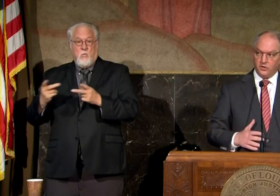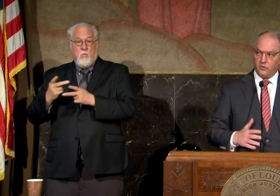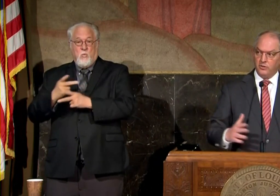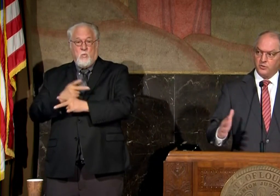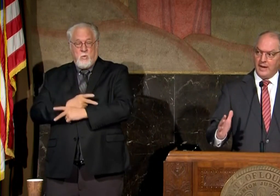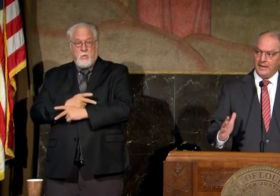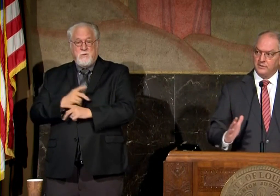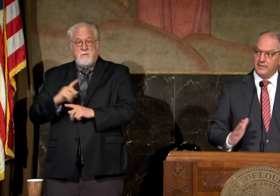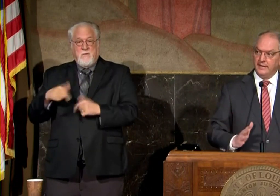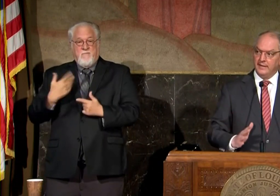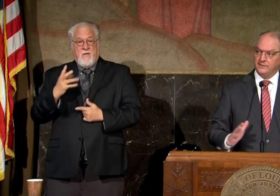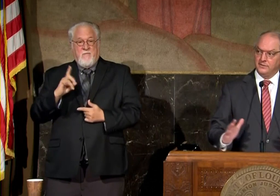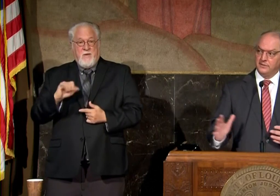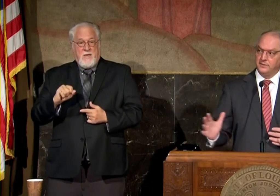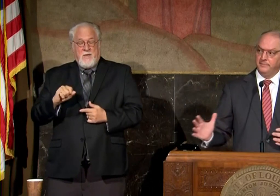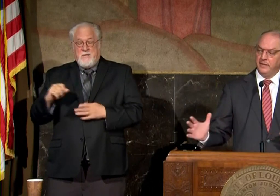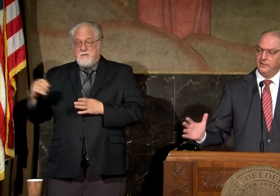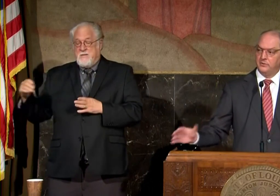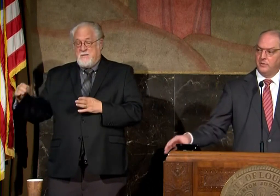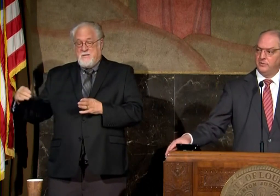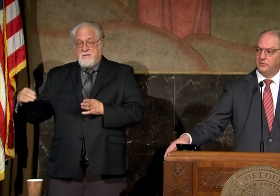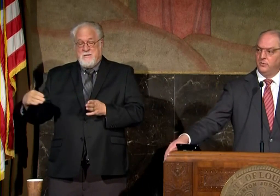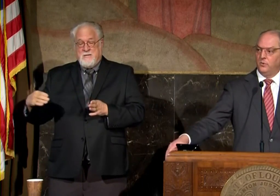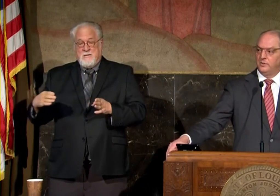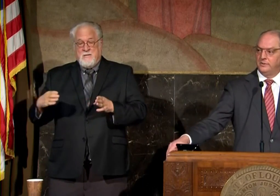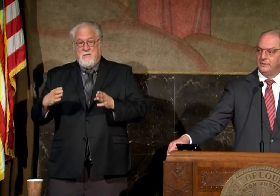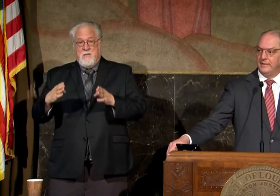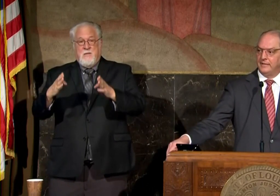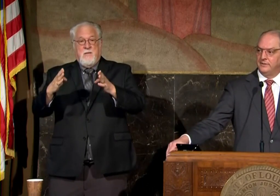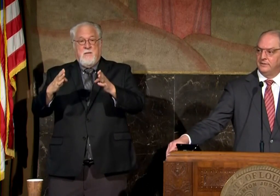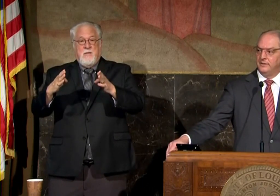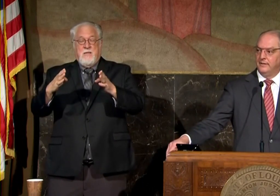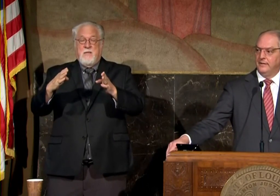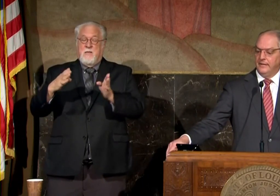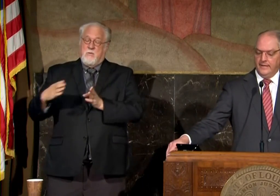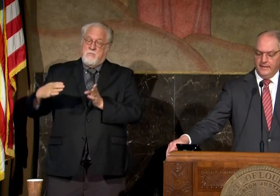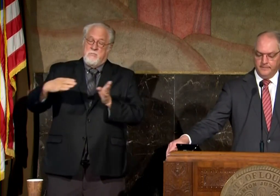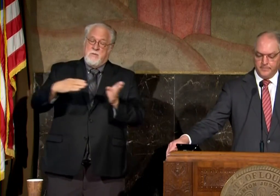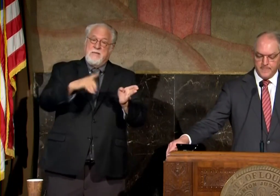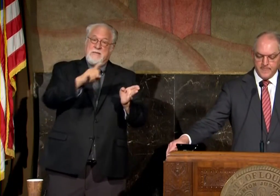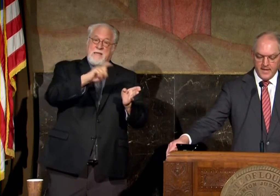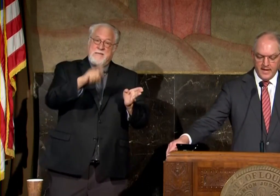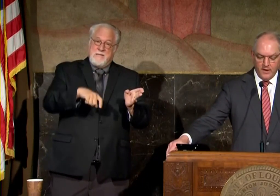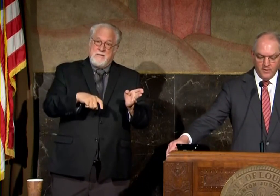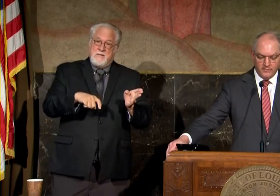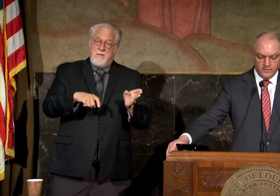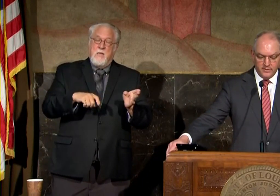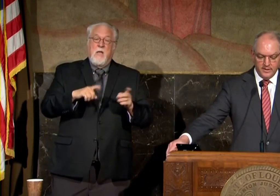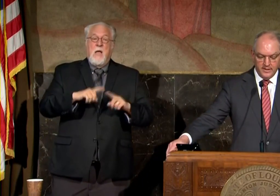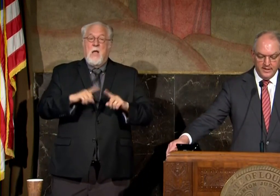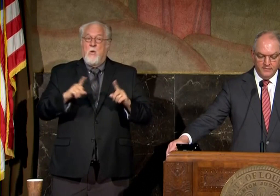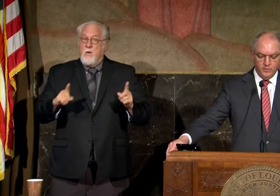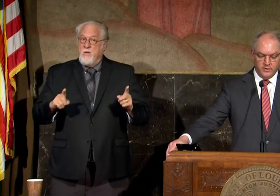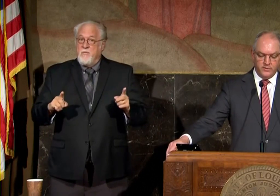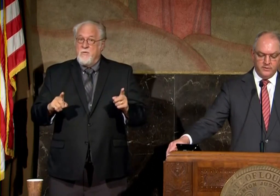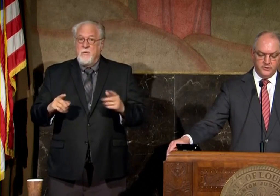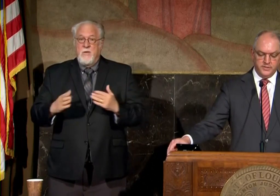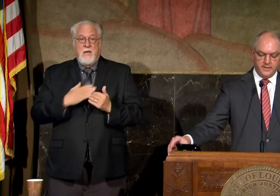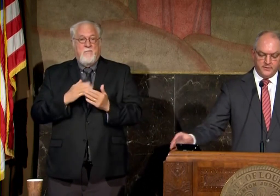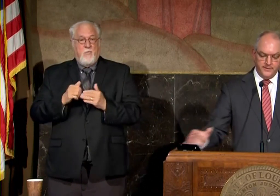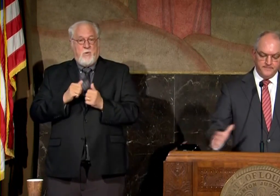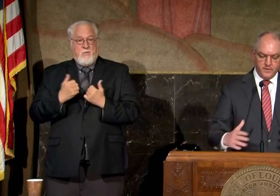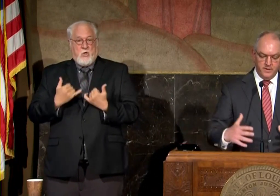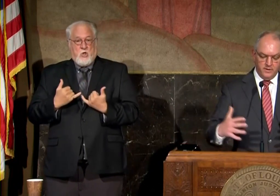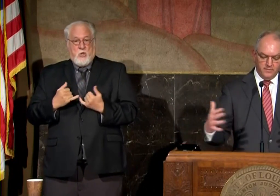current tracks take that system that disturbance towards texas however even with the current